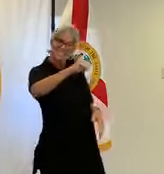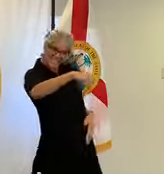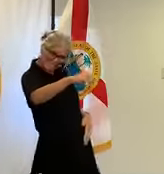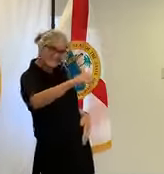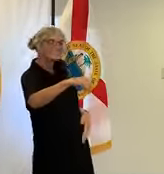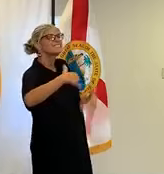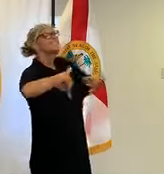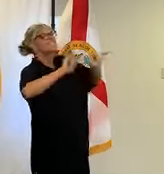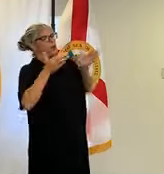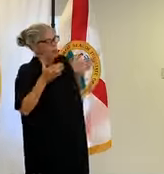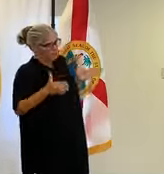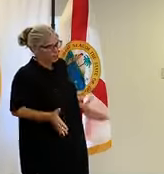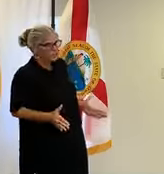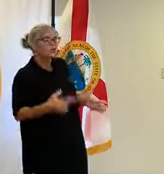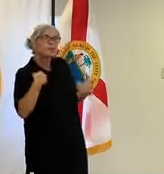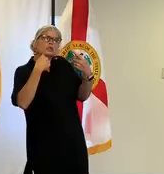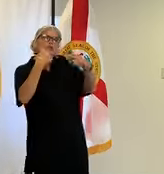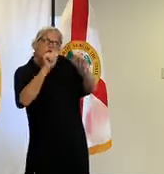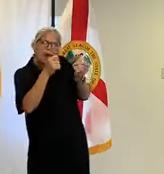in person voting yes sir